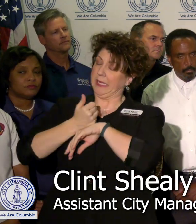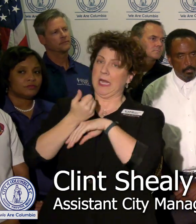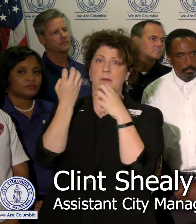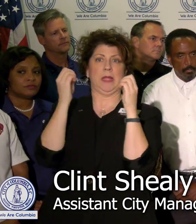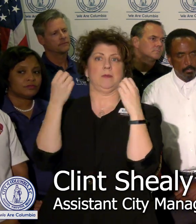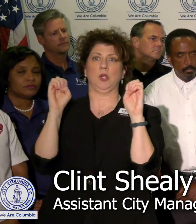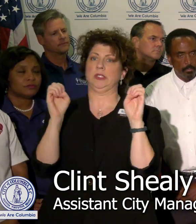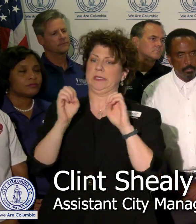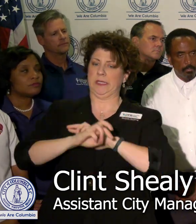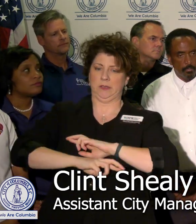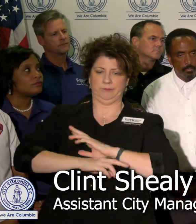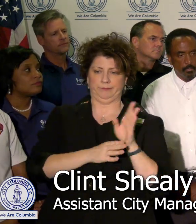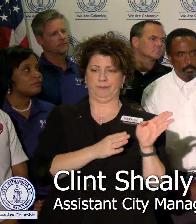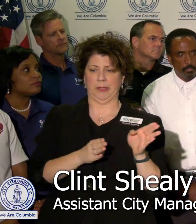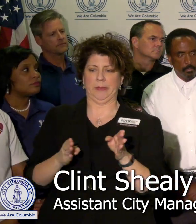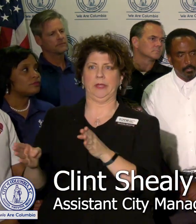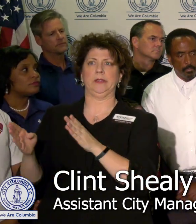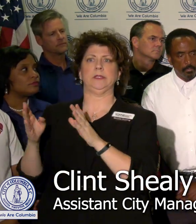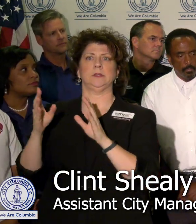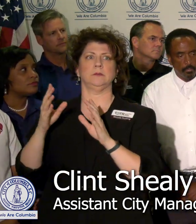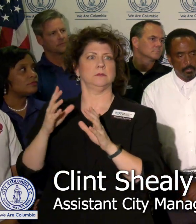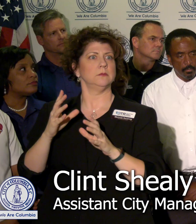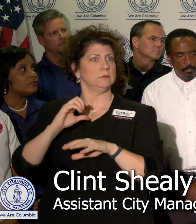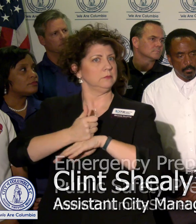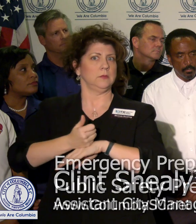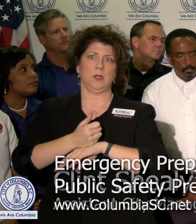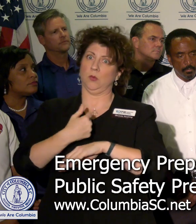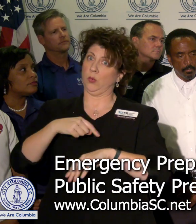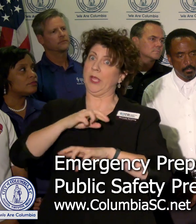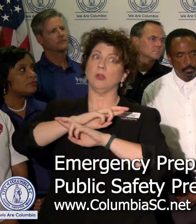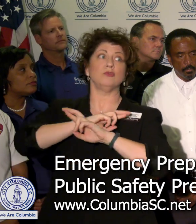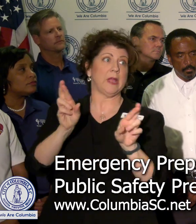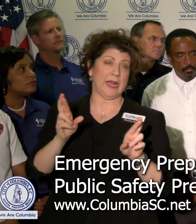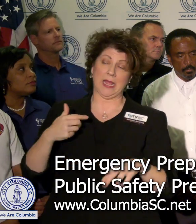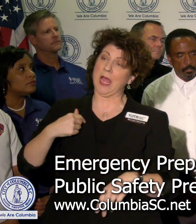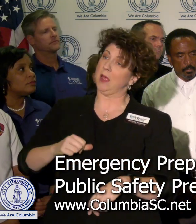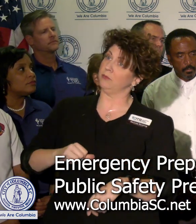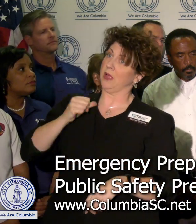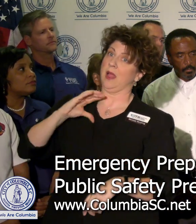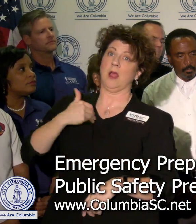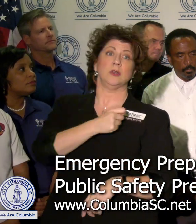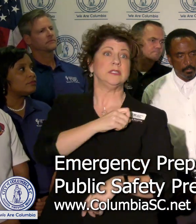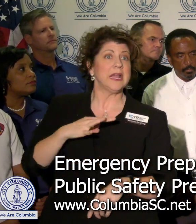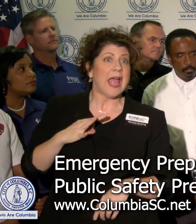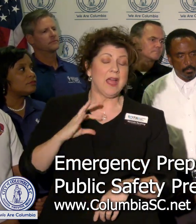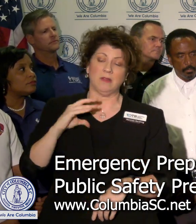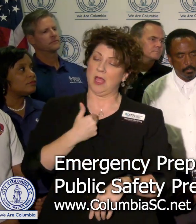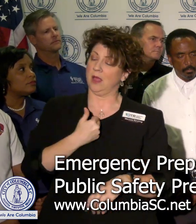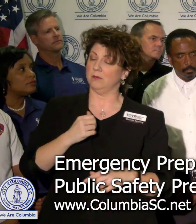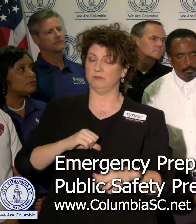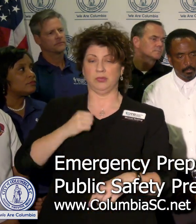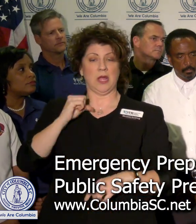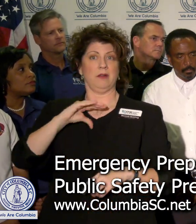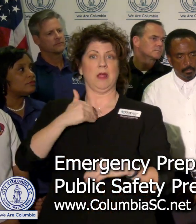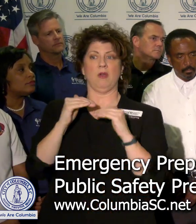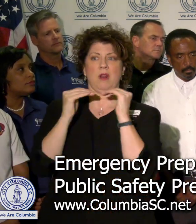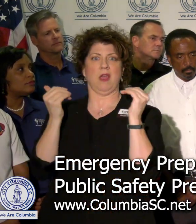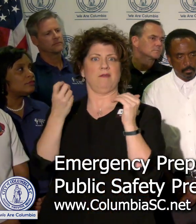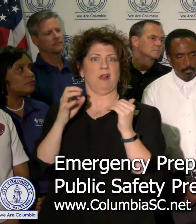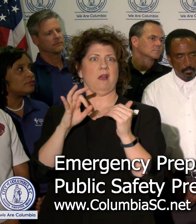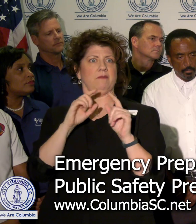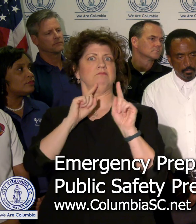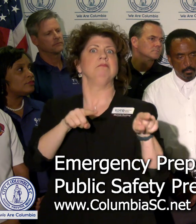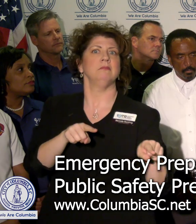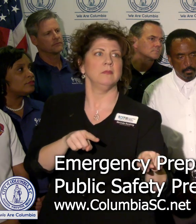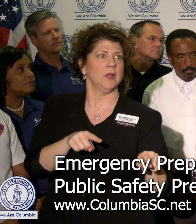preparedness plans and we're ready. I'm really proud of our staff and the level of preparedness that we have for for